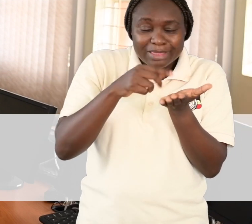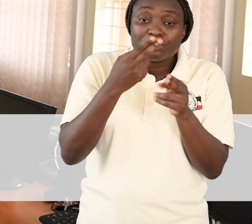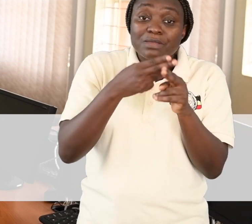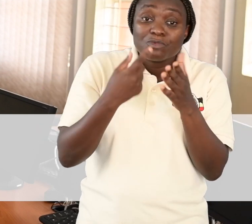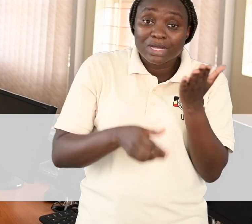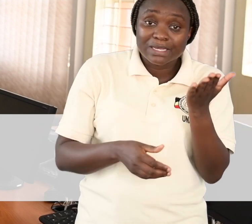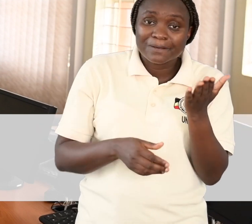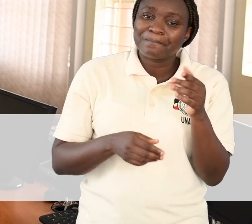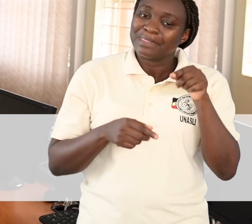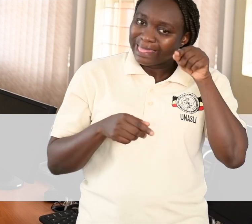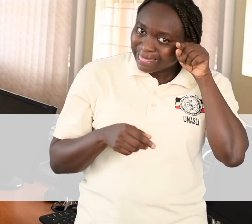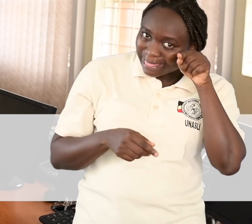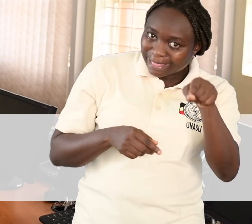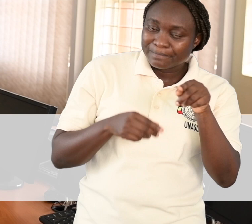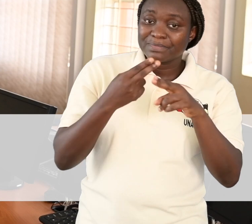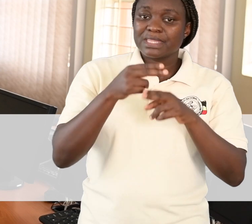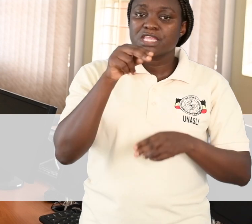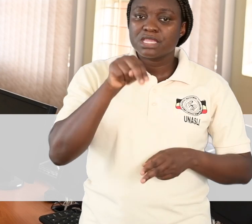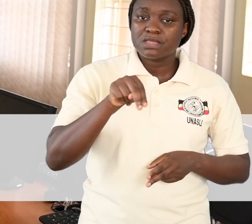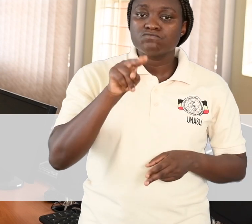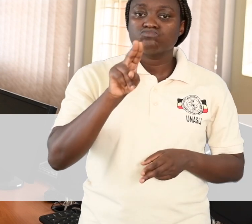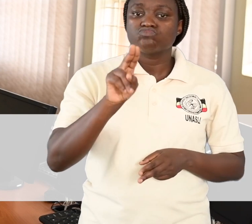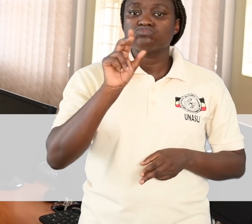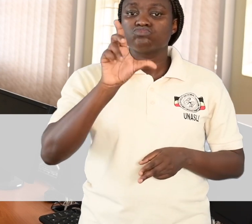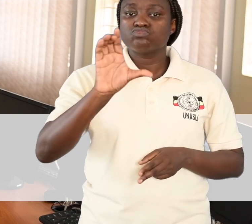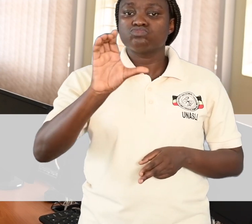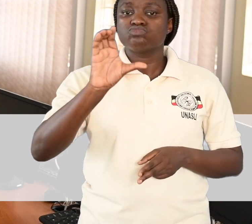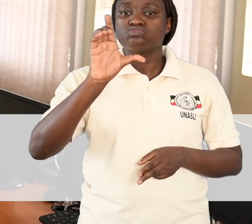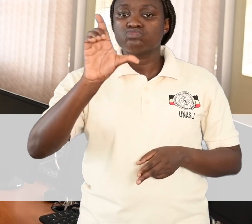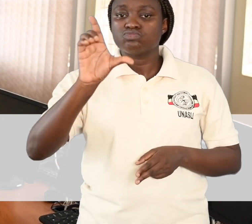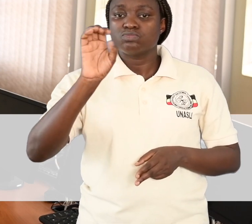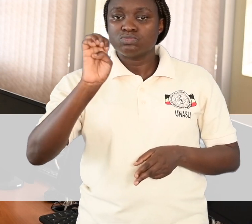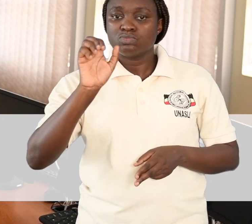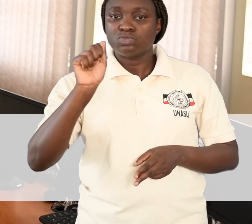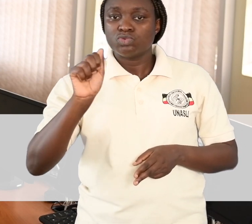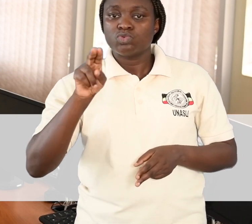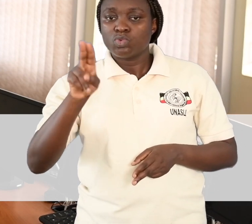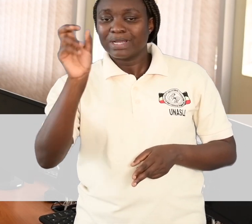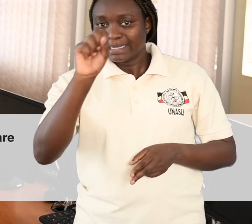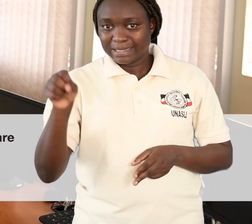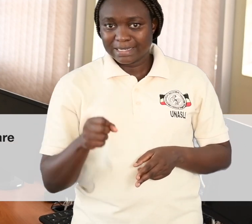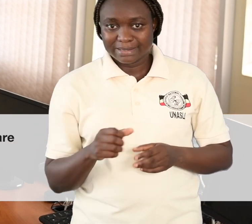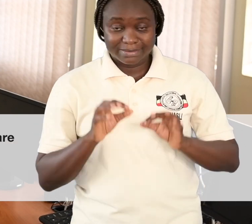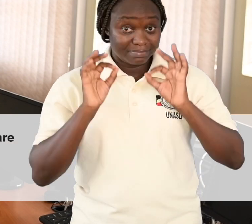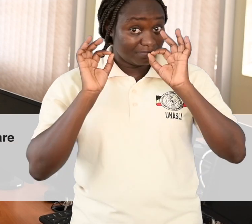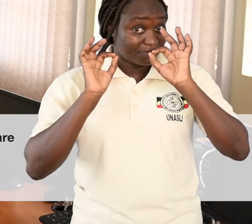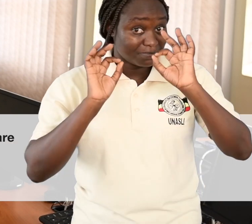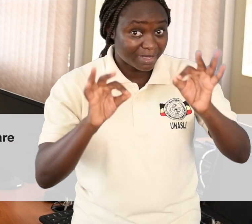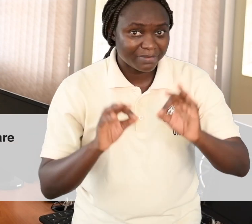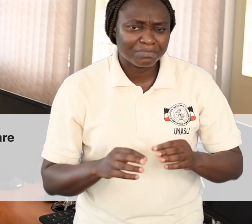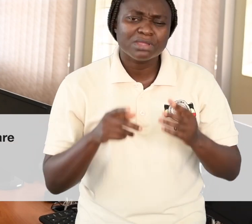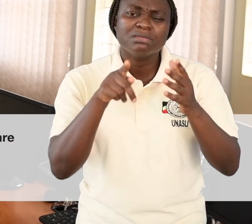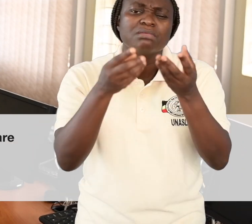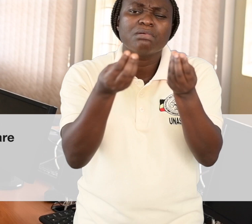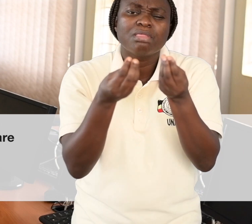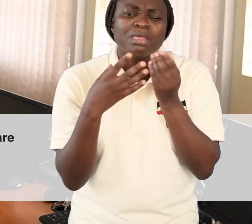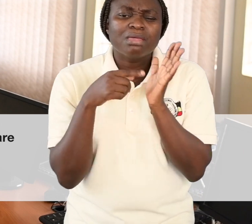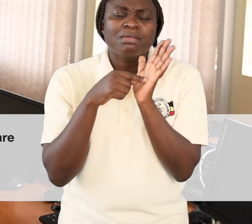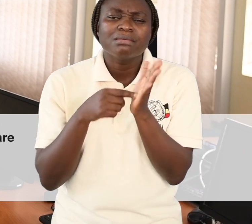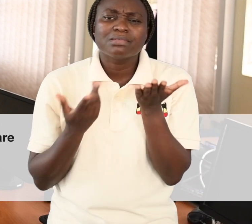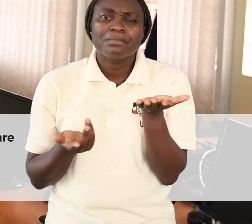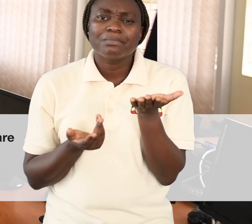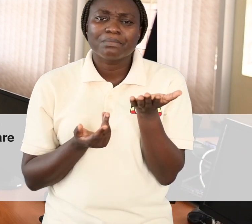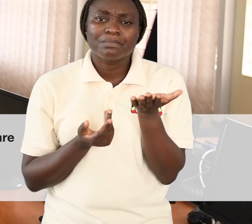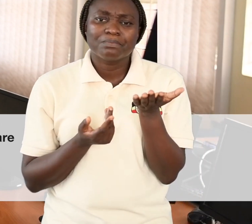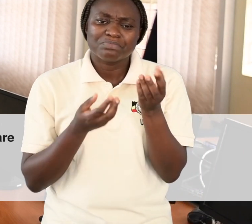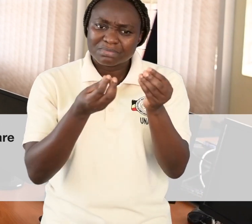That is the nucleus. Very correct. Can you give me two examples of